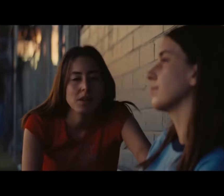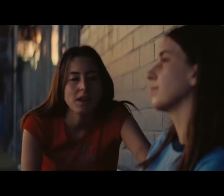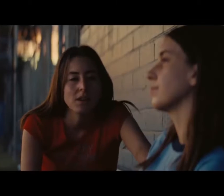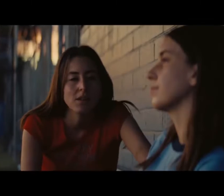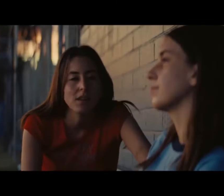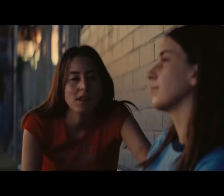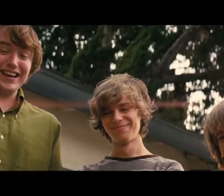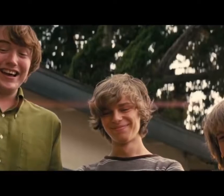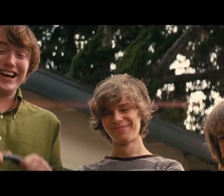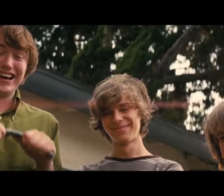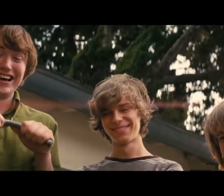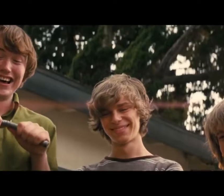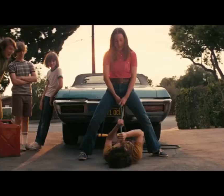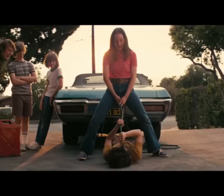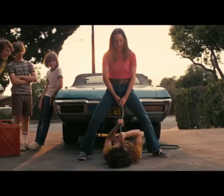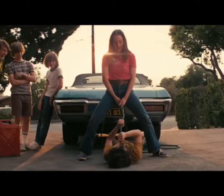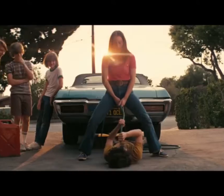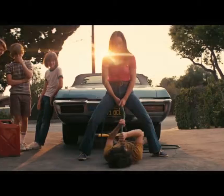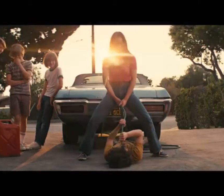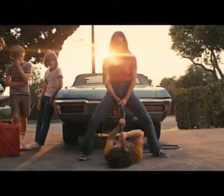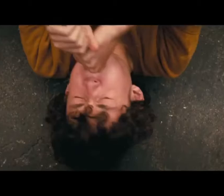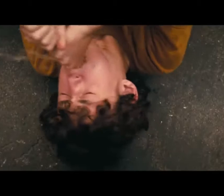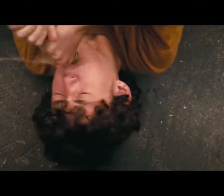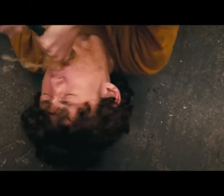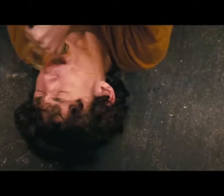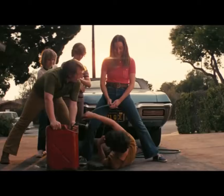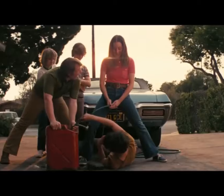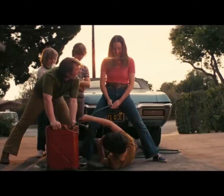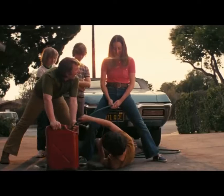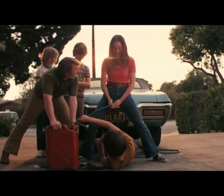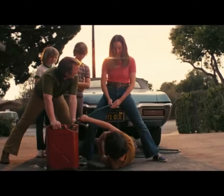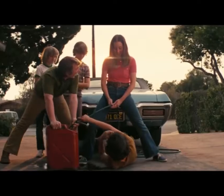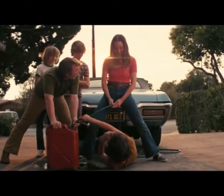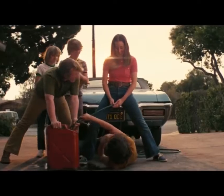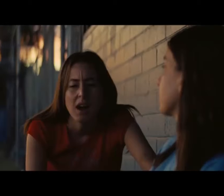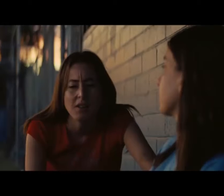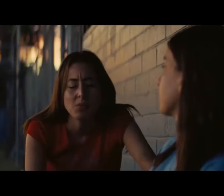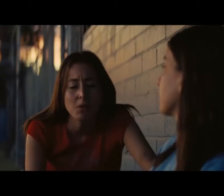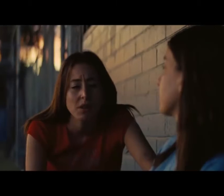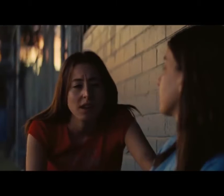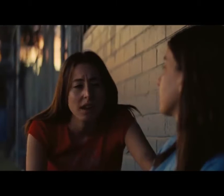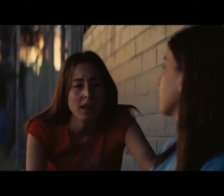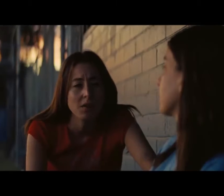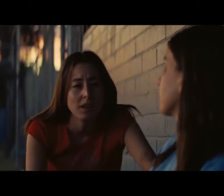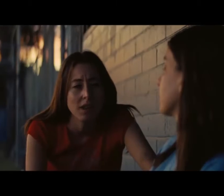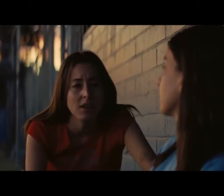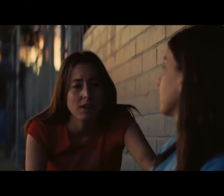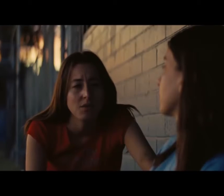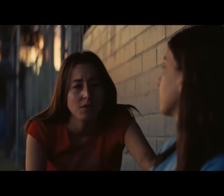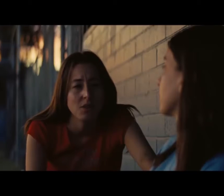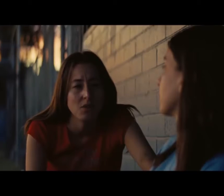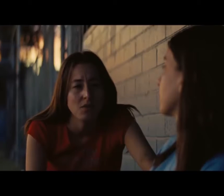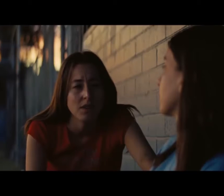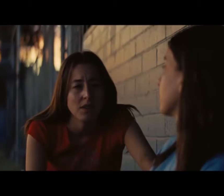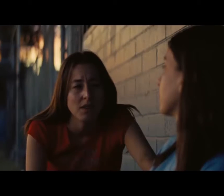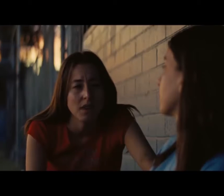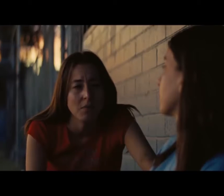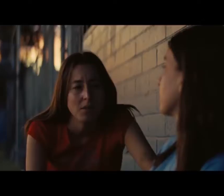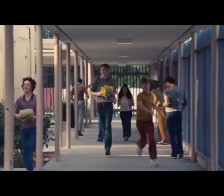cast is also very good My favorite, along with yours I'm sure Being Bradley Cooper Who no doubt steals the